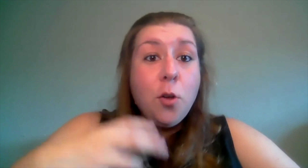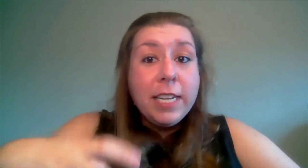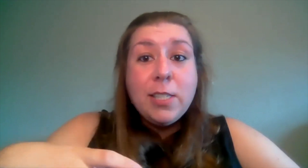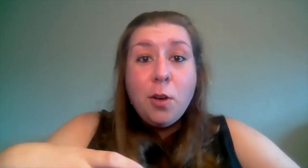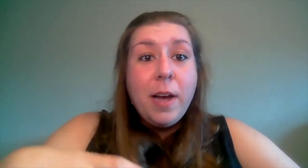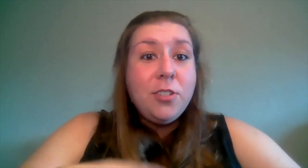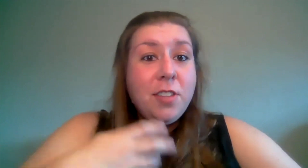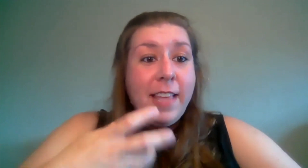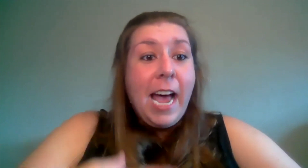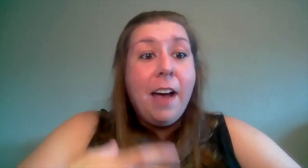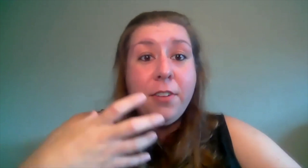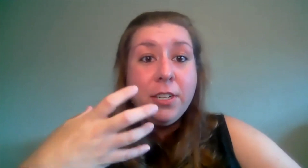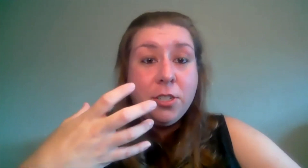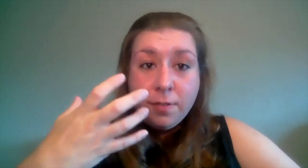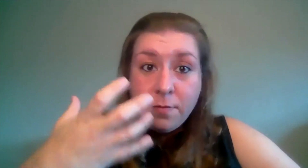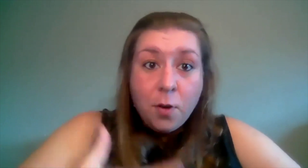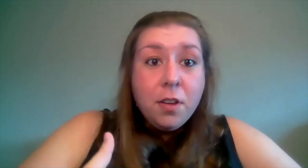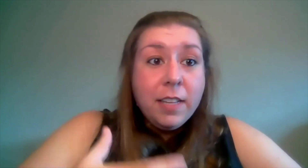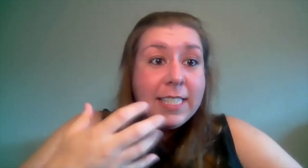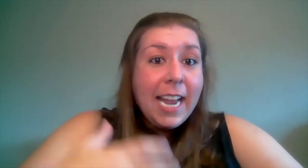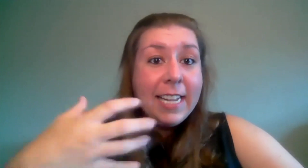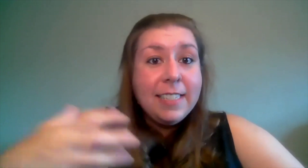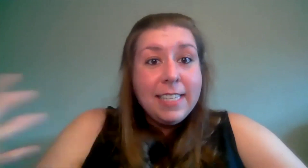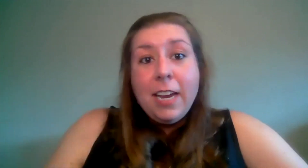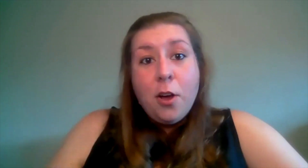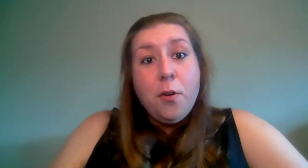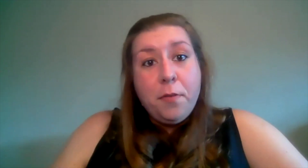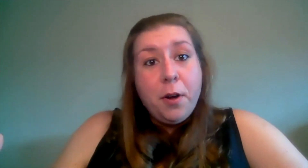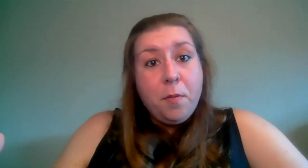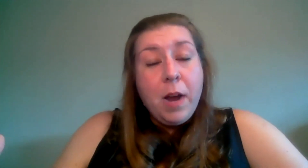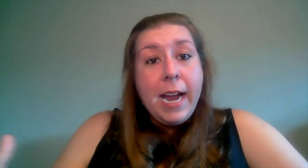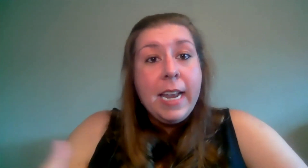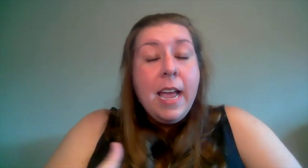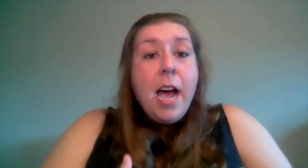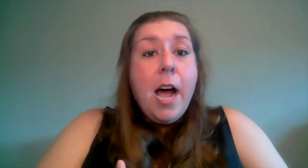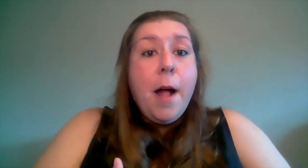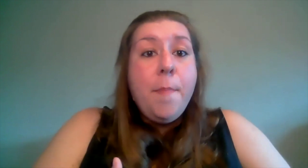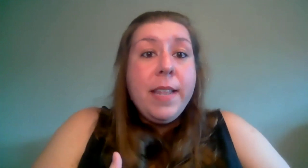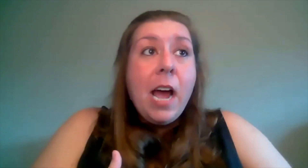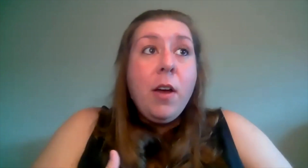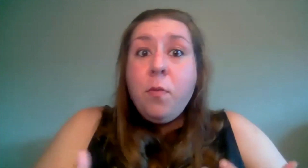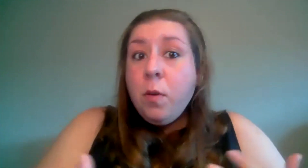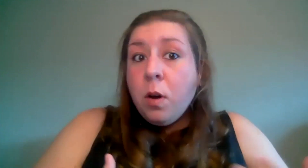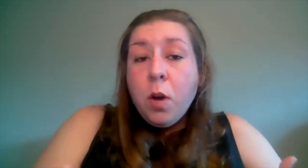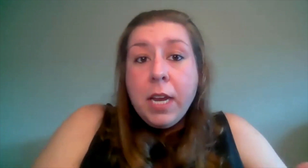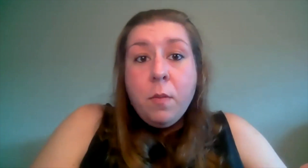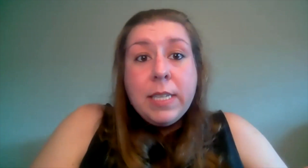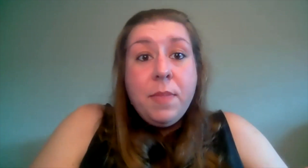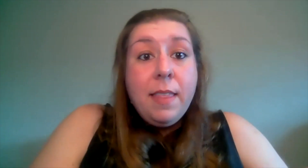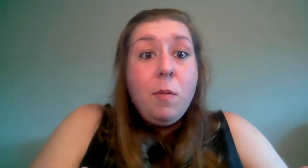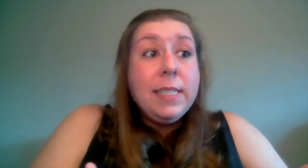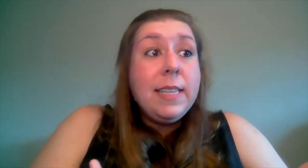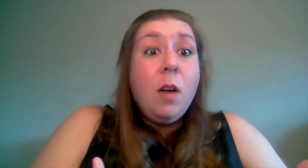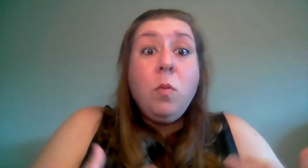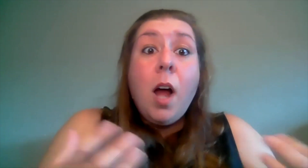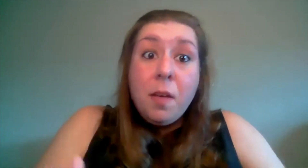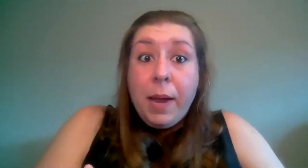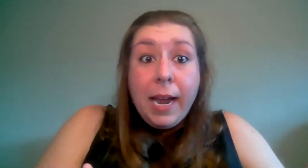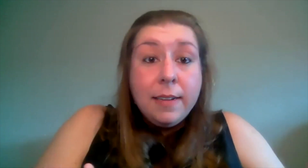only so much that the average vocalist can sing over right um now if we were working with something that was a rock band